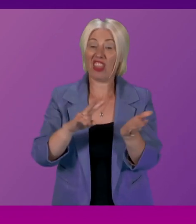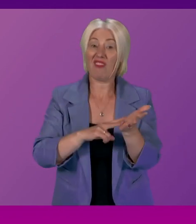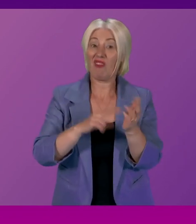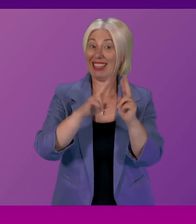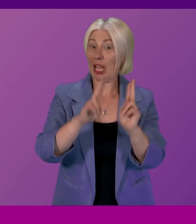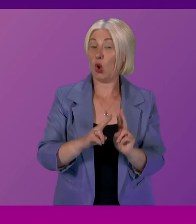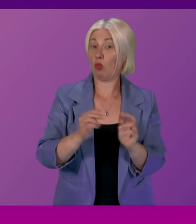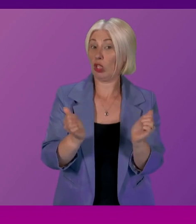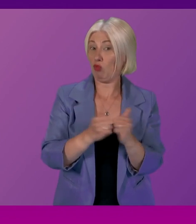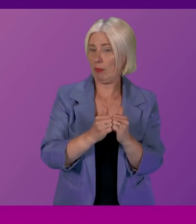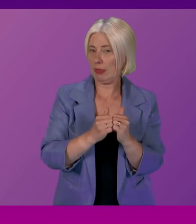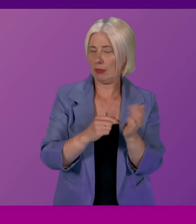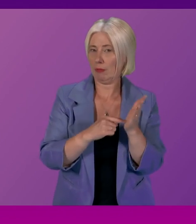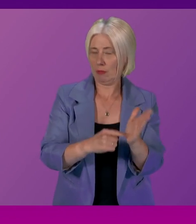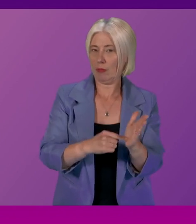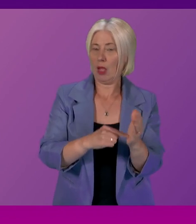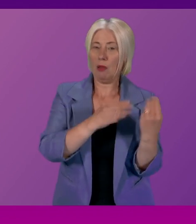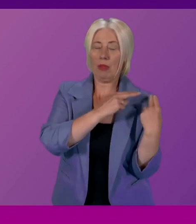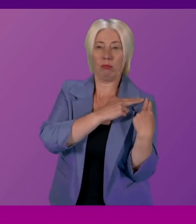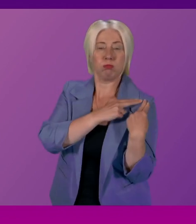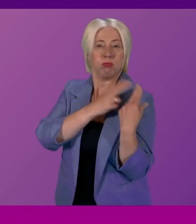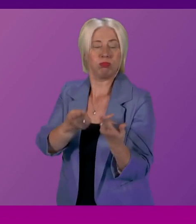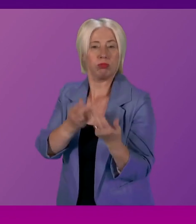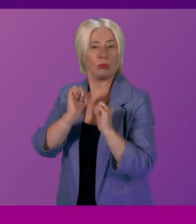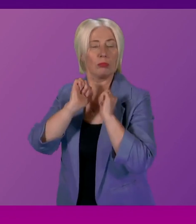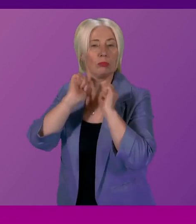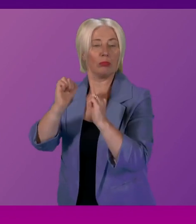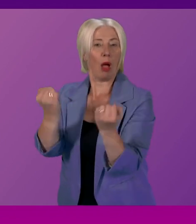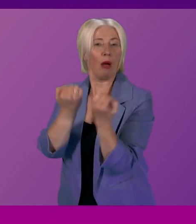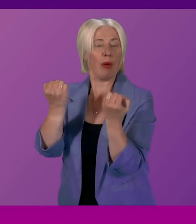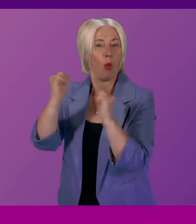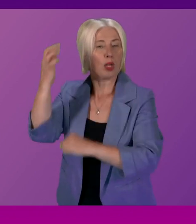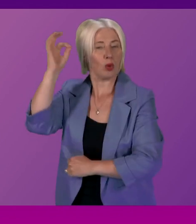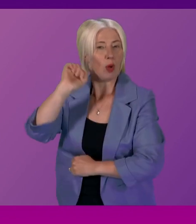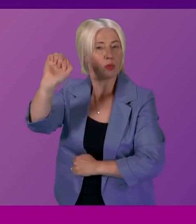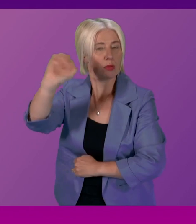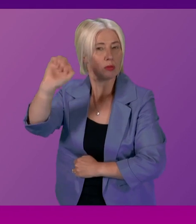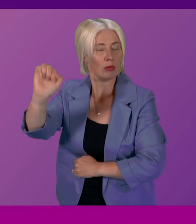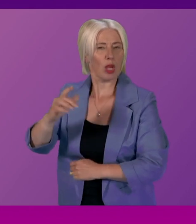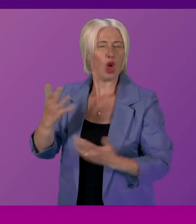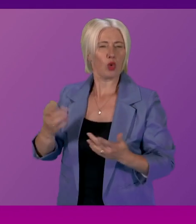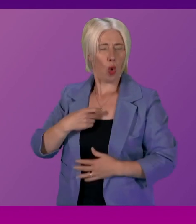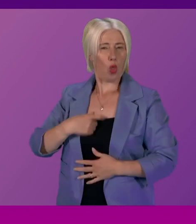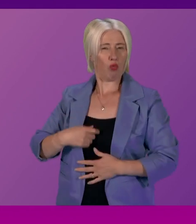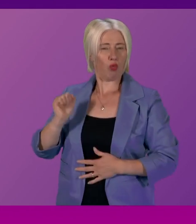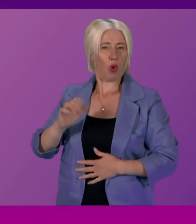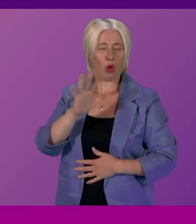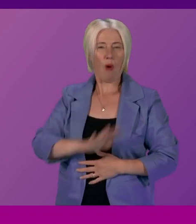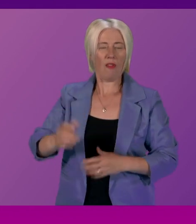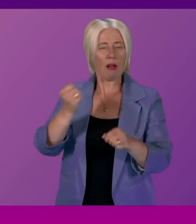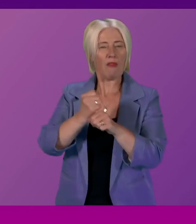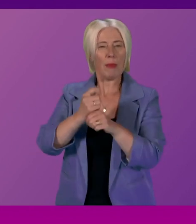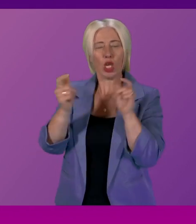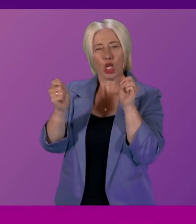With this significant devolution of power to local government, how does the First Minister envisage the role of national government changing